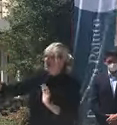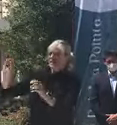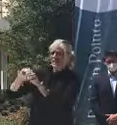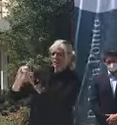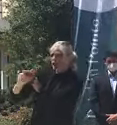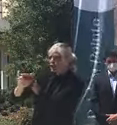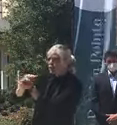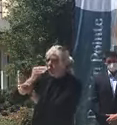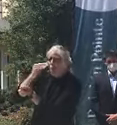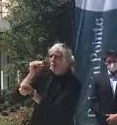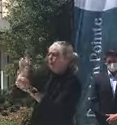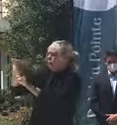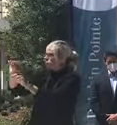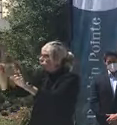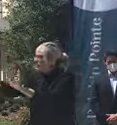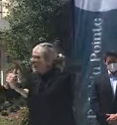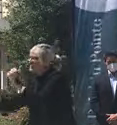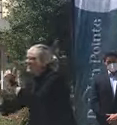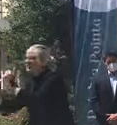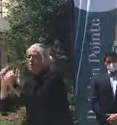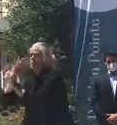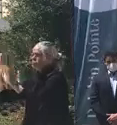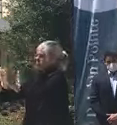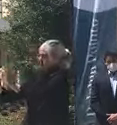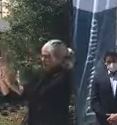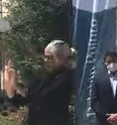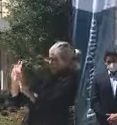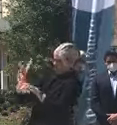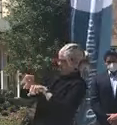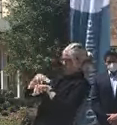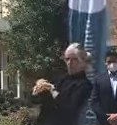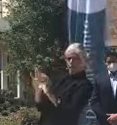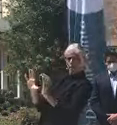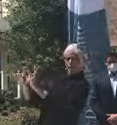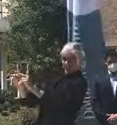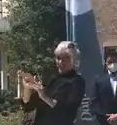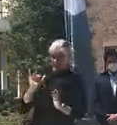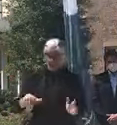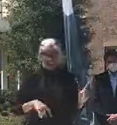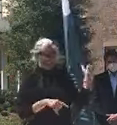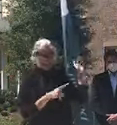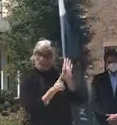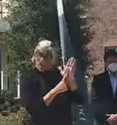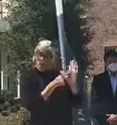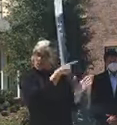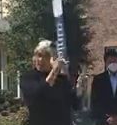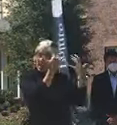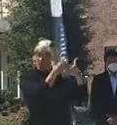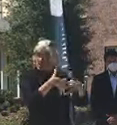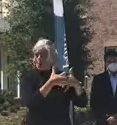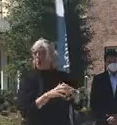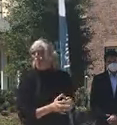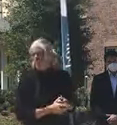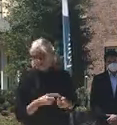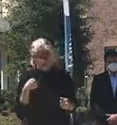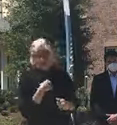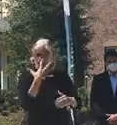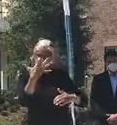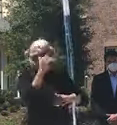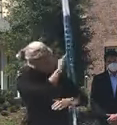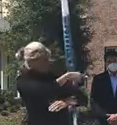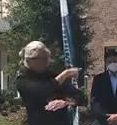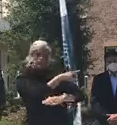living facility. This is the model. And this is the model that we are going to build on in our building on around the state.